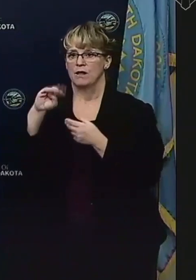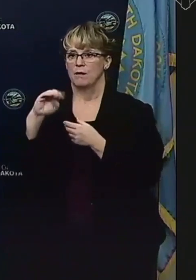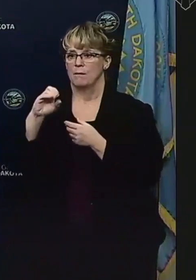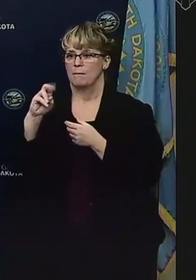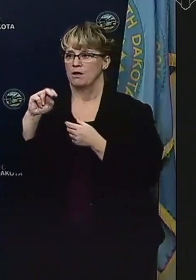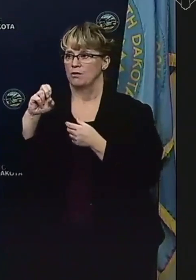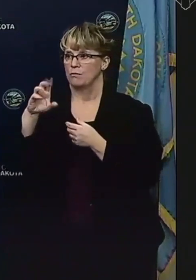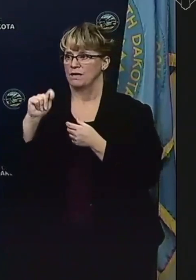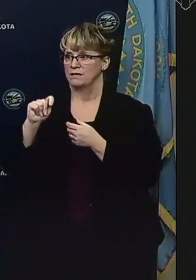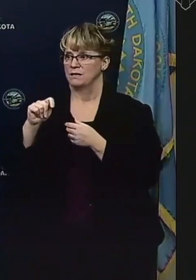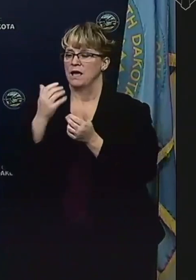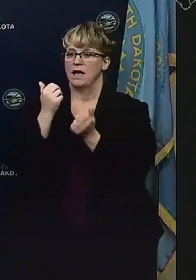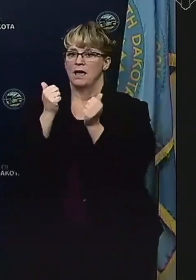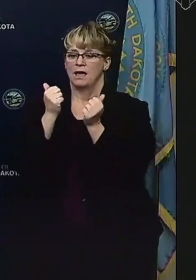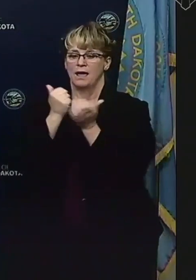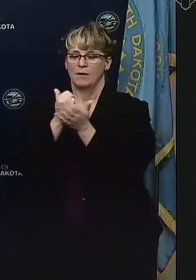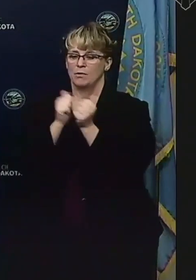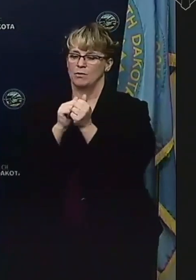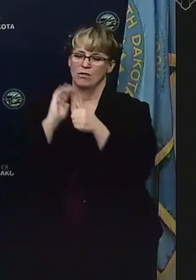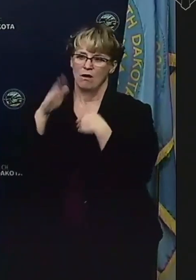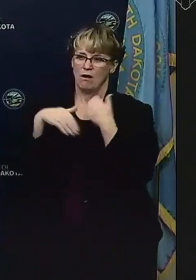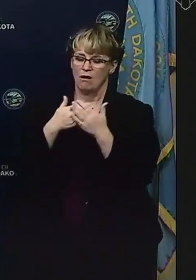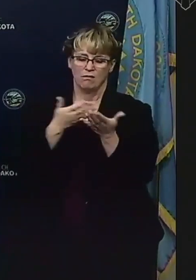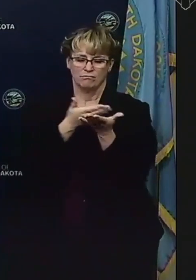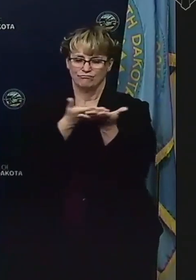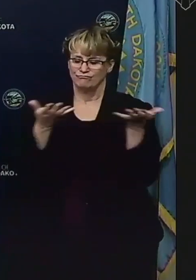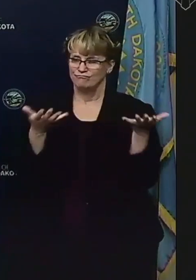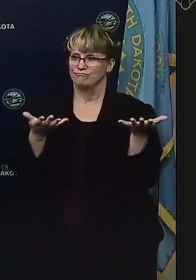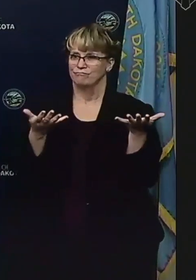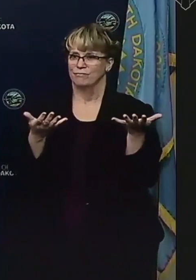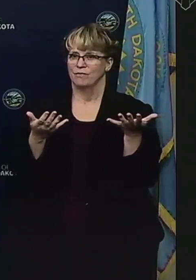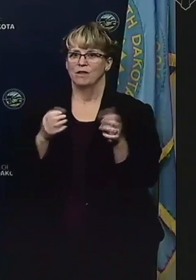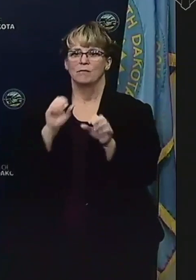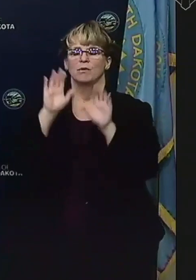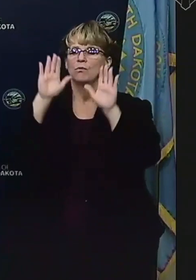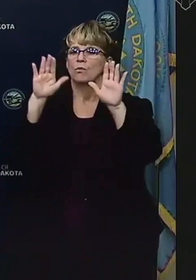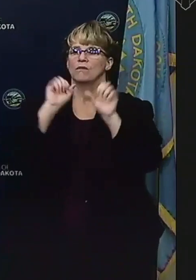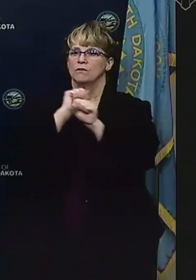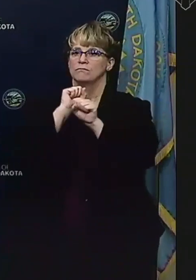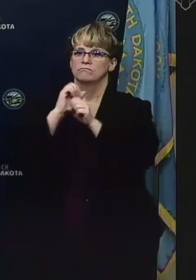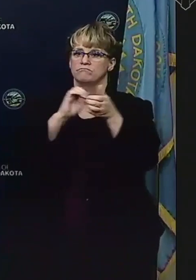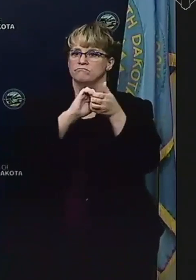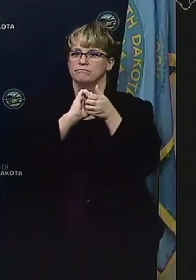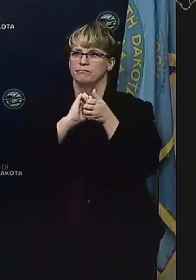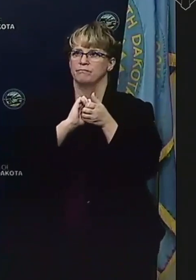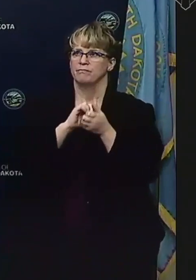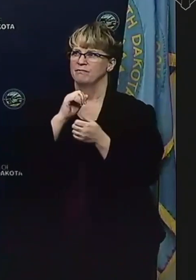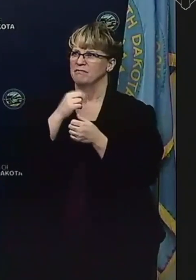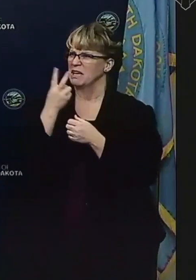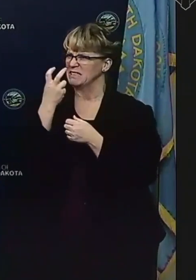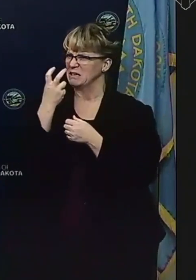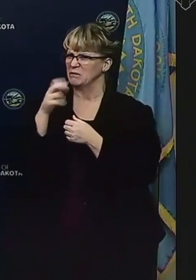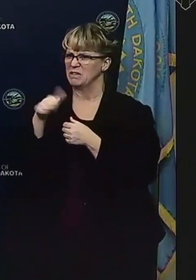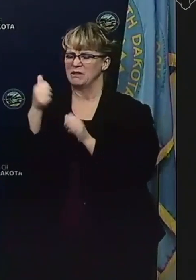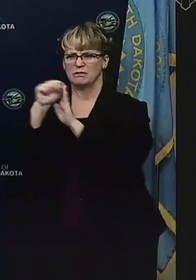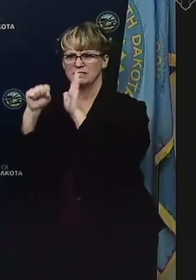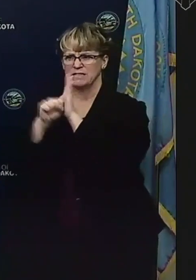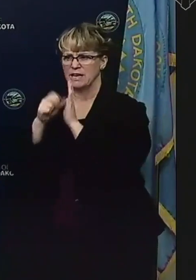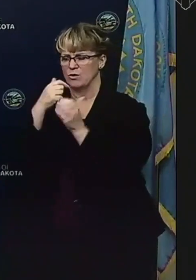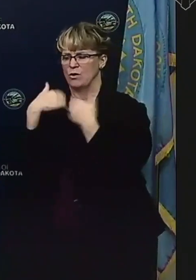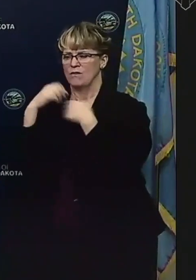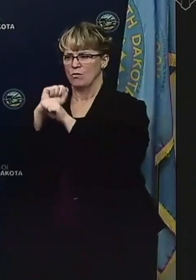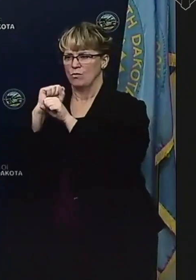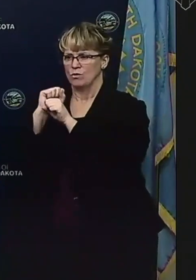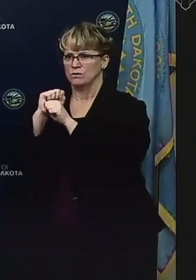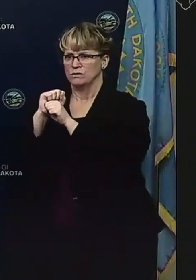again and for helping with all of this. They have been incredible partners. I don't think there's any other state in this country that has had health care